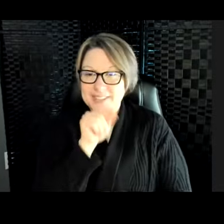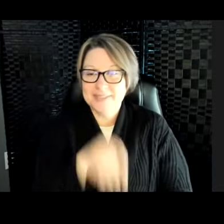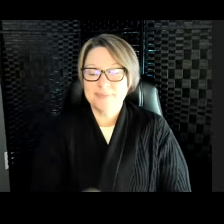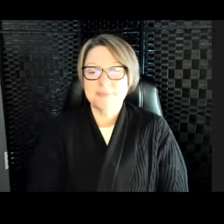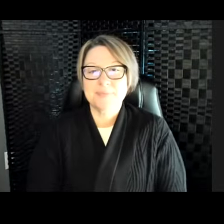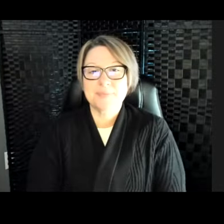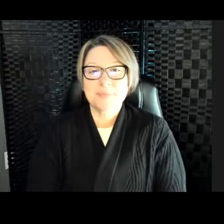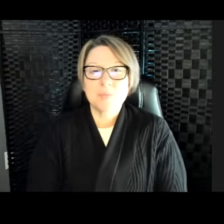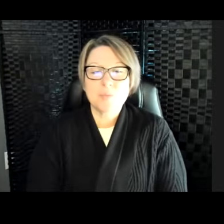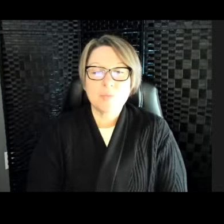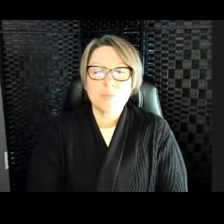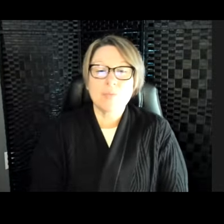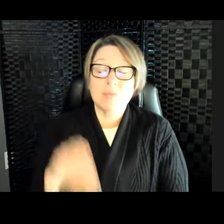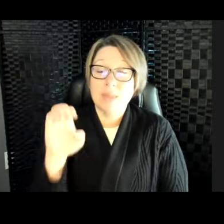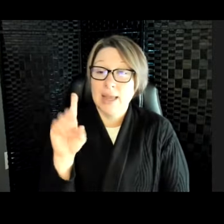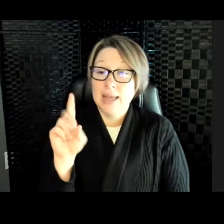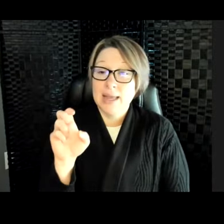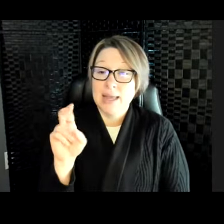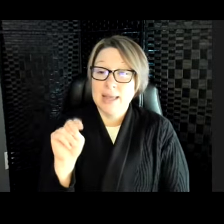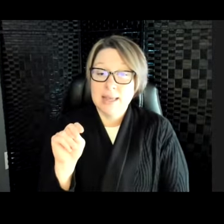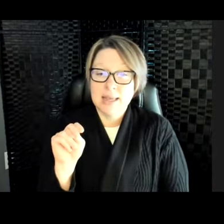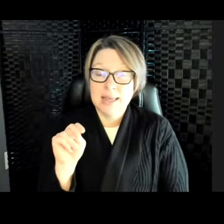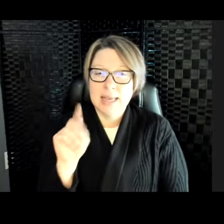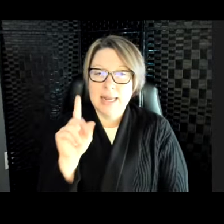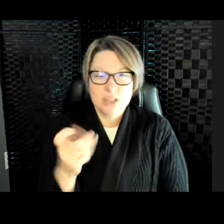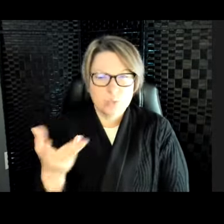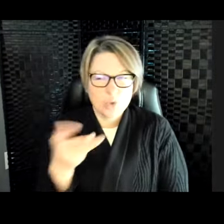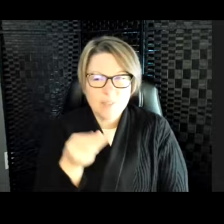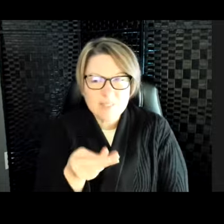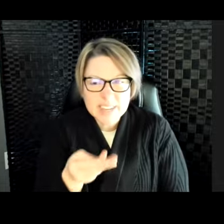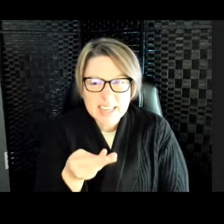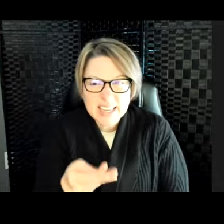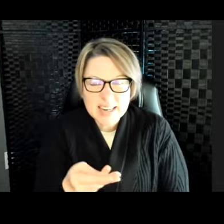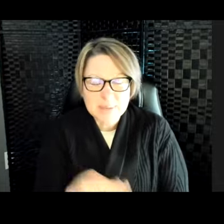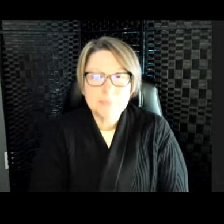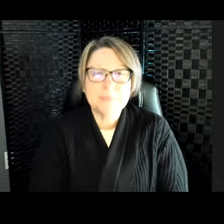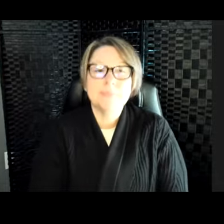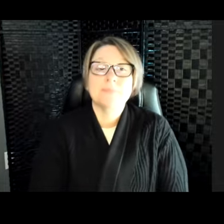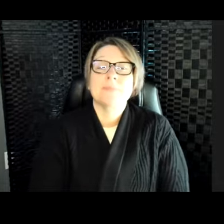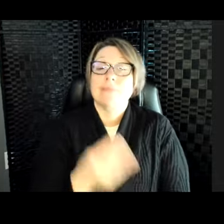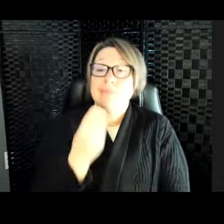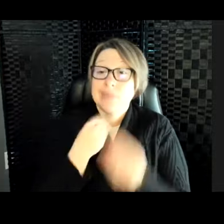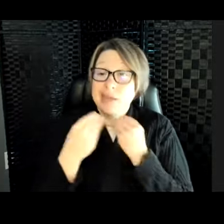Eden asked, what do we feed them? We feed them fish, mice, and rats.